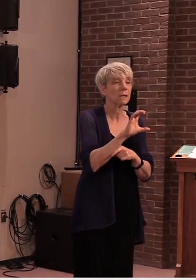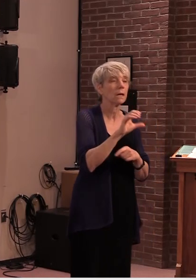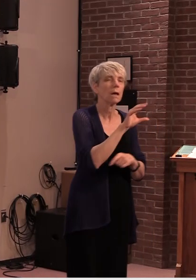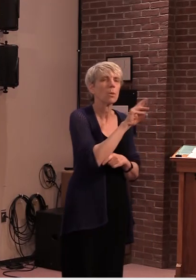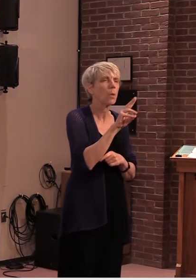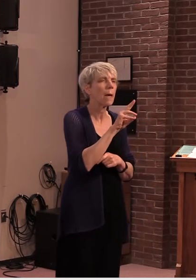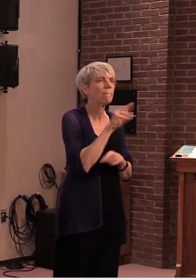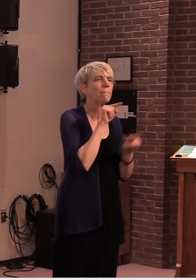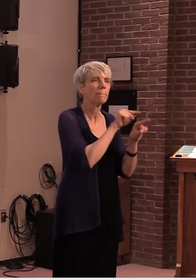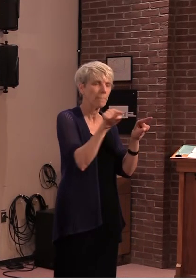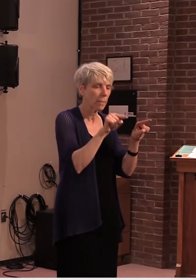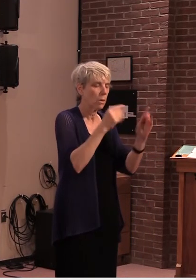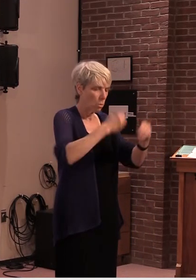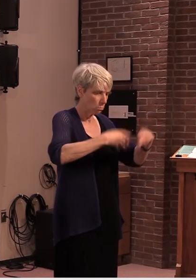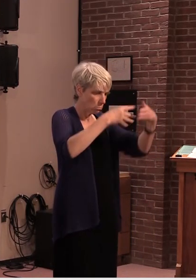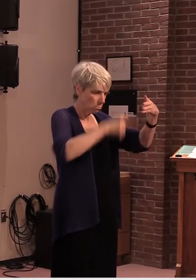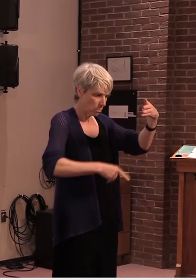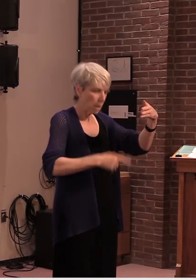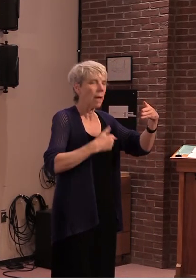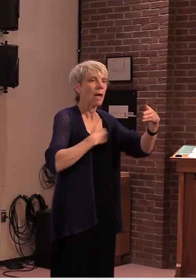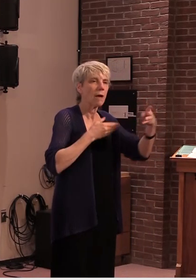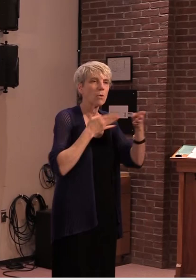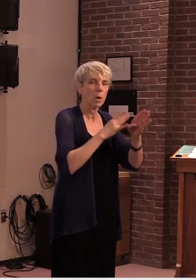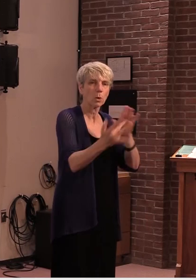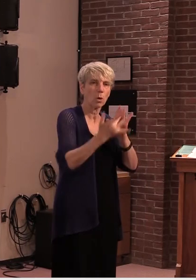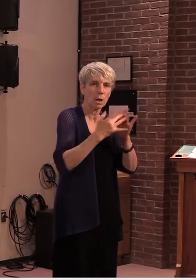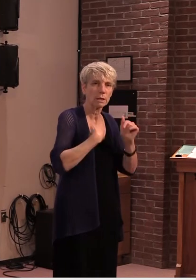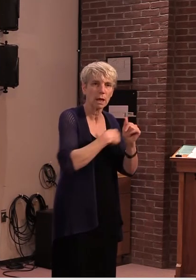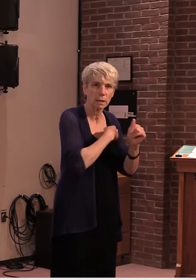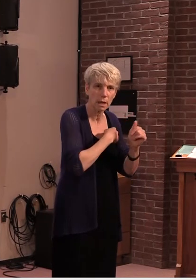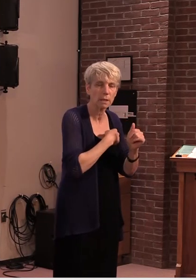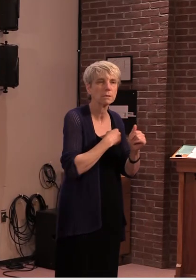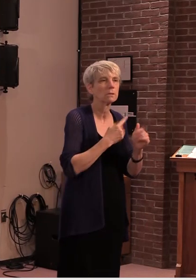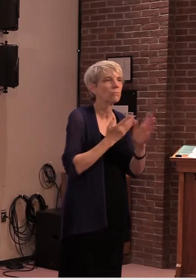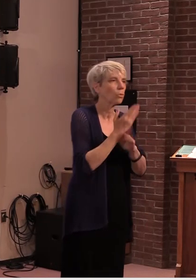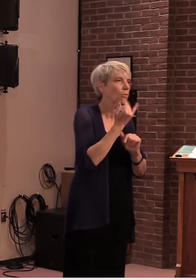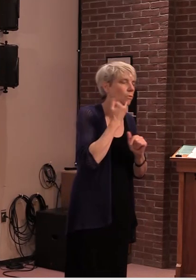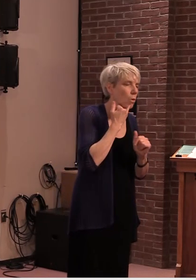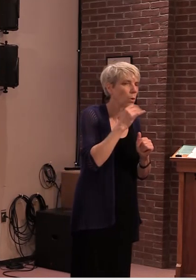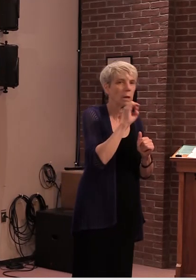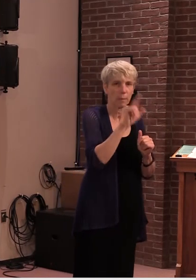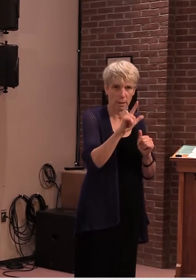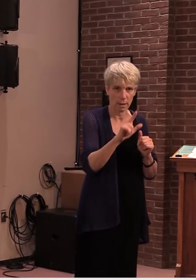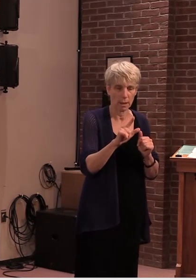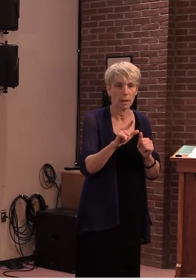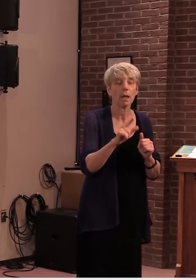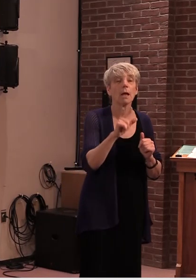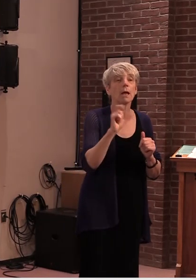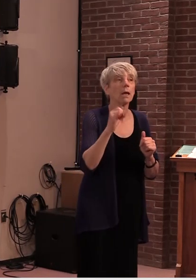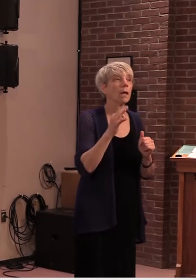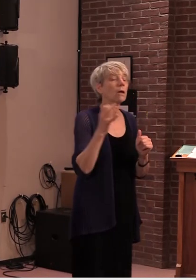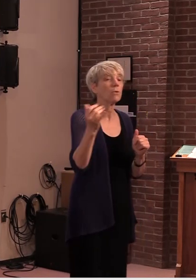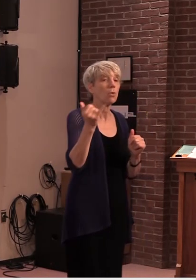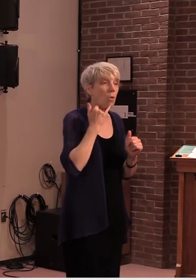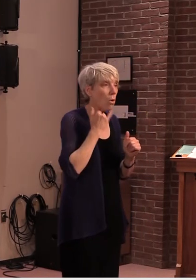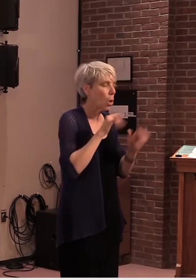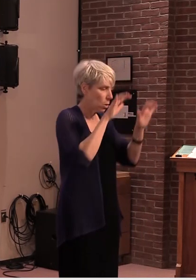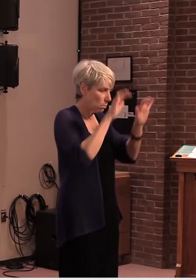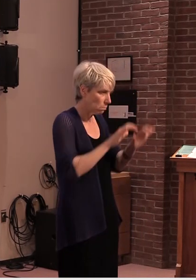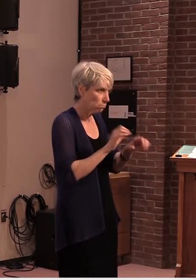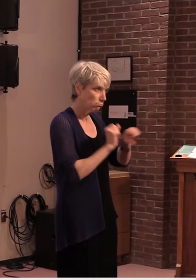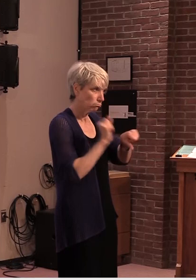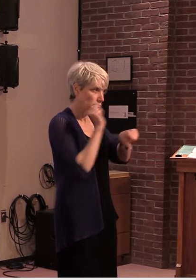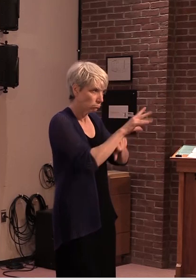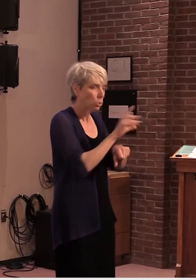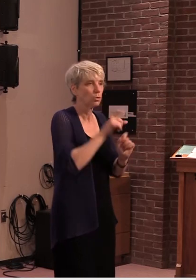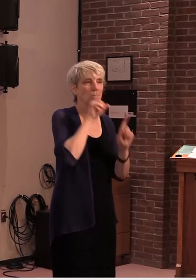current information by leaving contact number or email. My expectation is that a staff member will get back to their family in